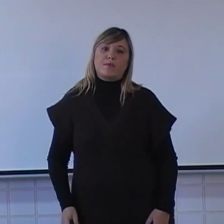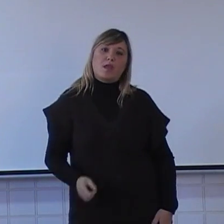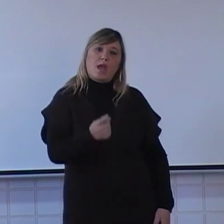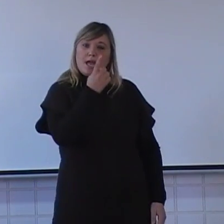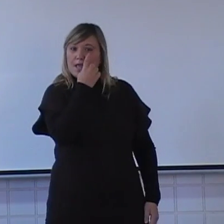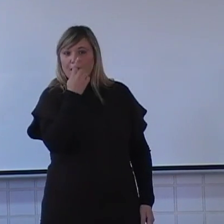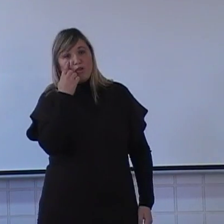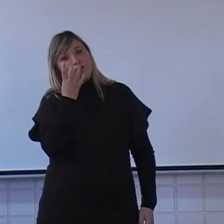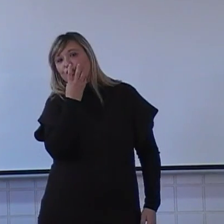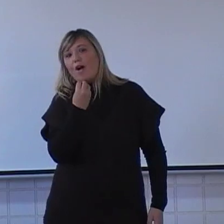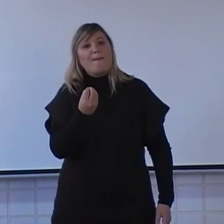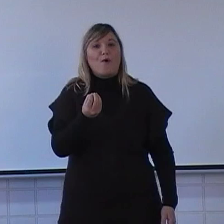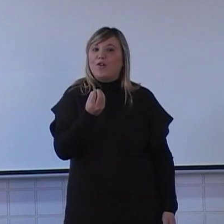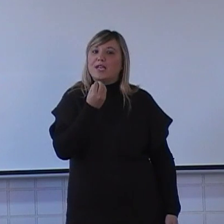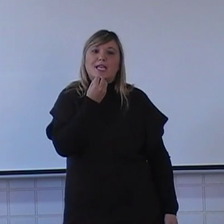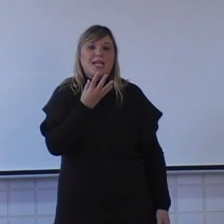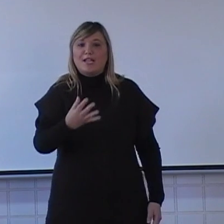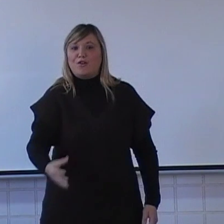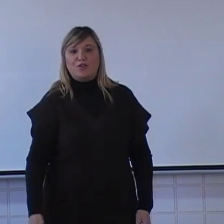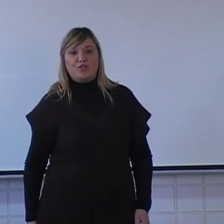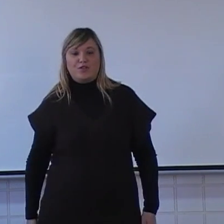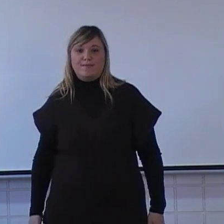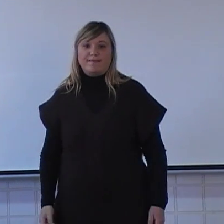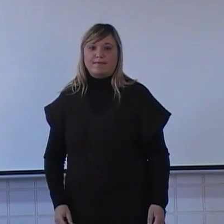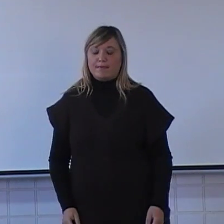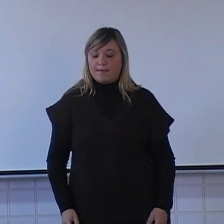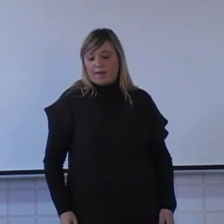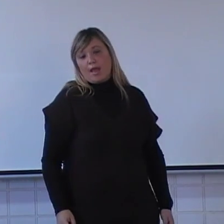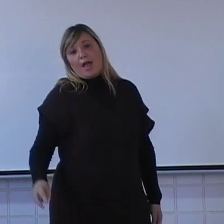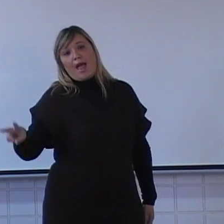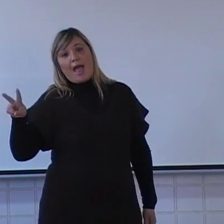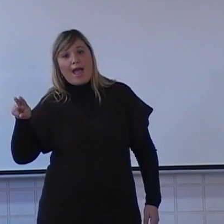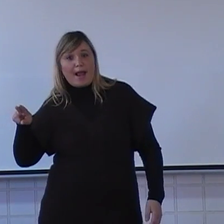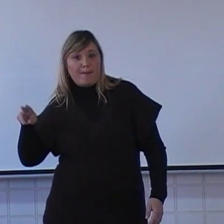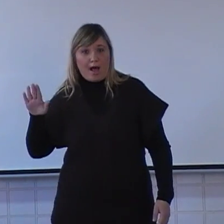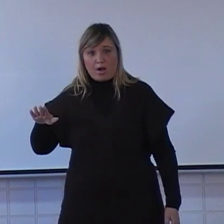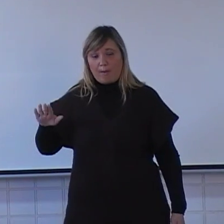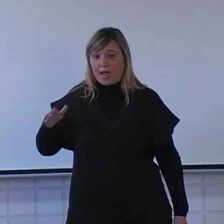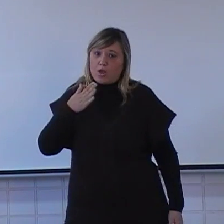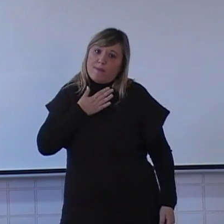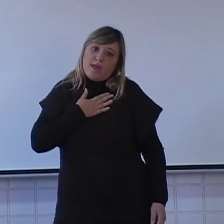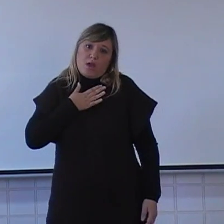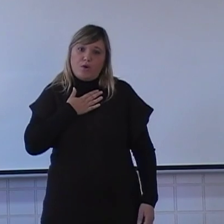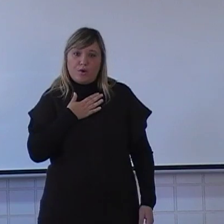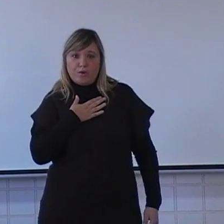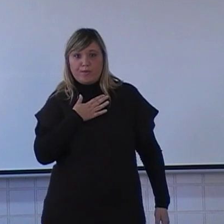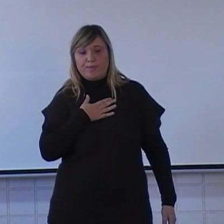And your eyes are warm I'm my eyes You